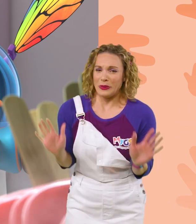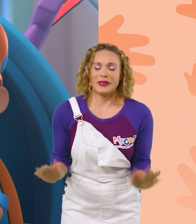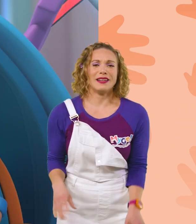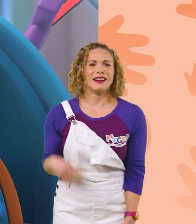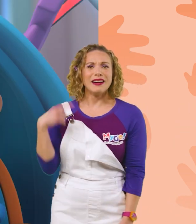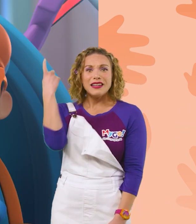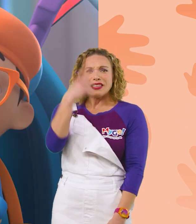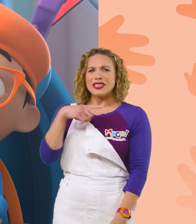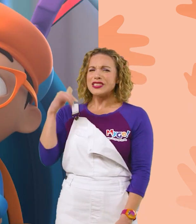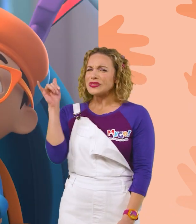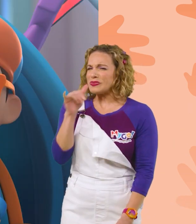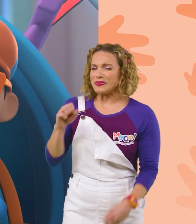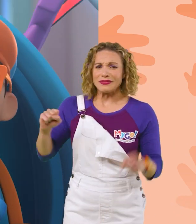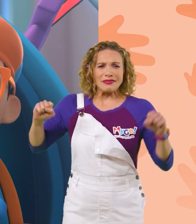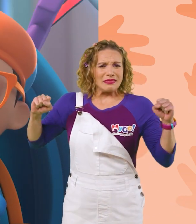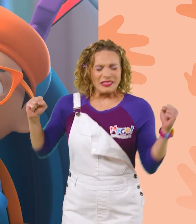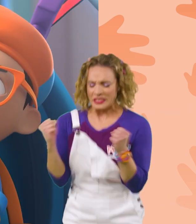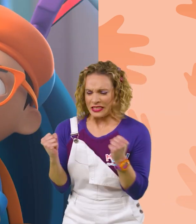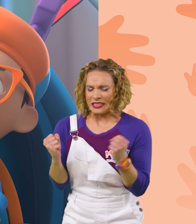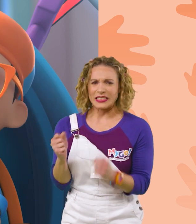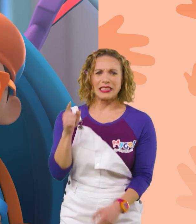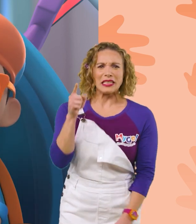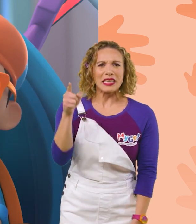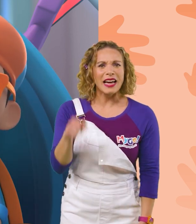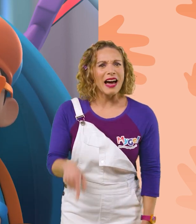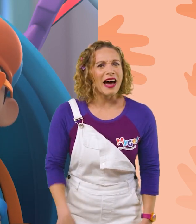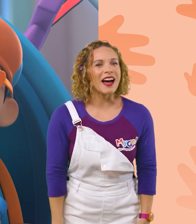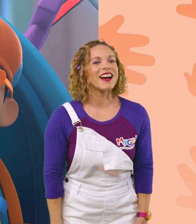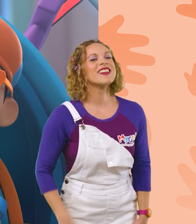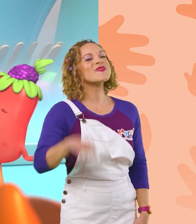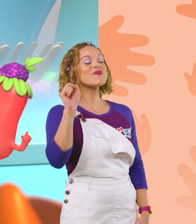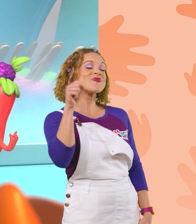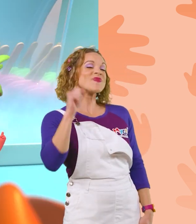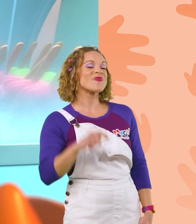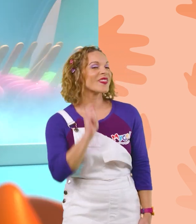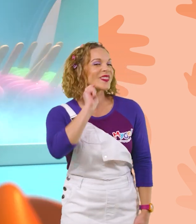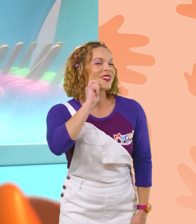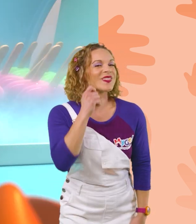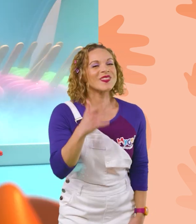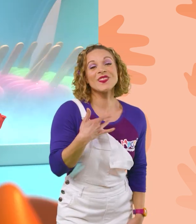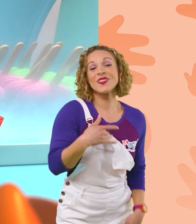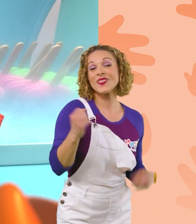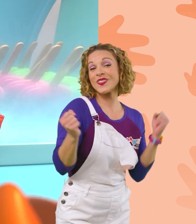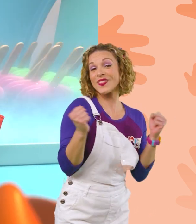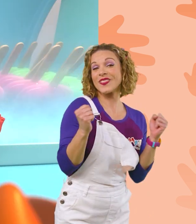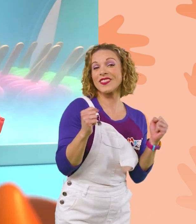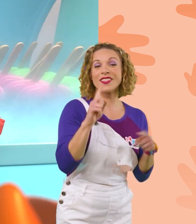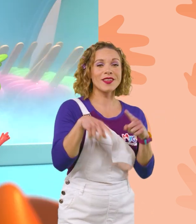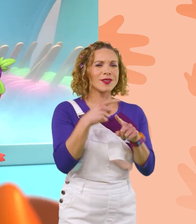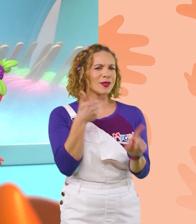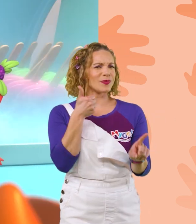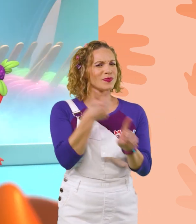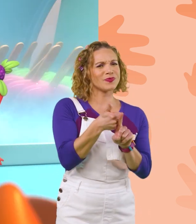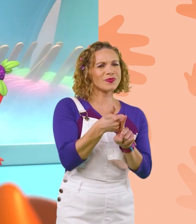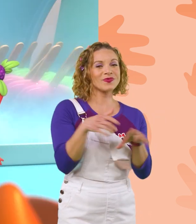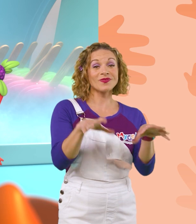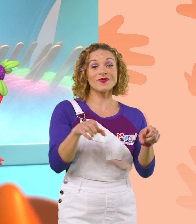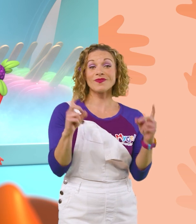Whoa! It looks super freezing in there! Yep! It's cool to be cold when you're a frozen dessert